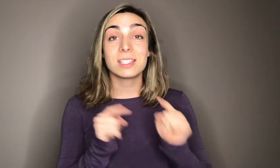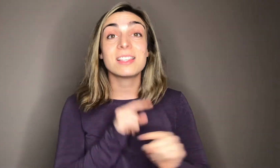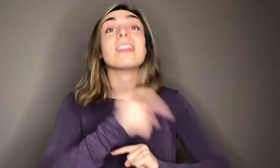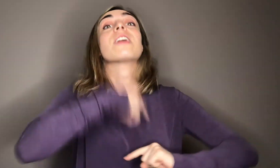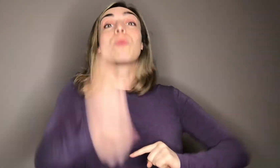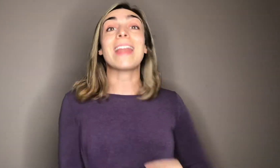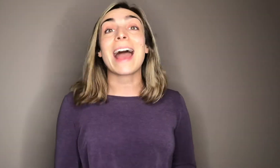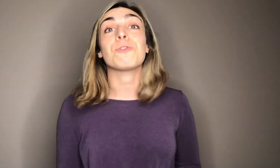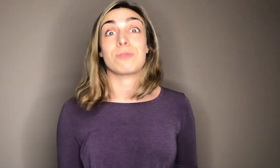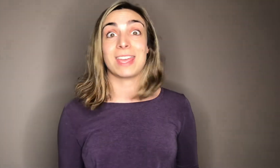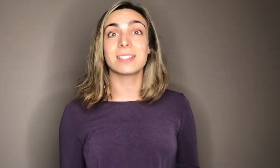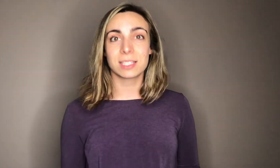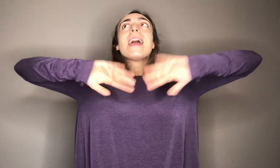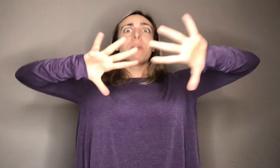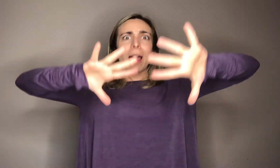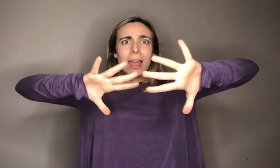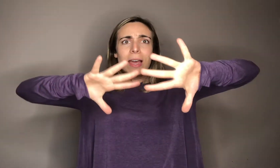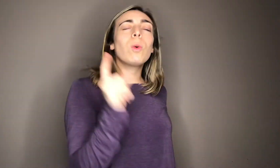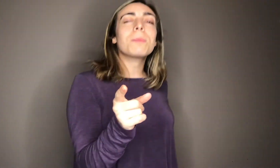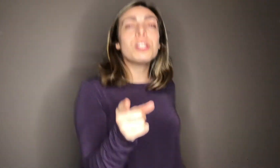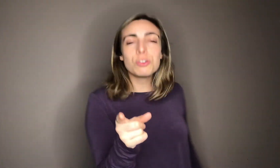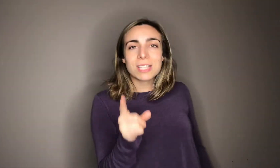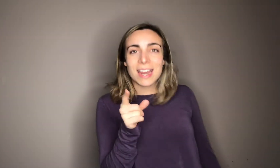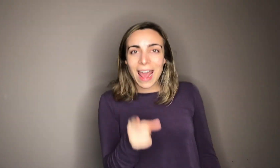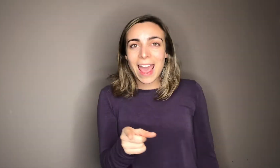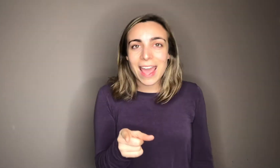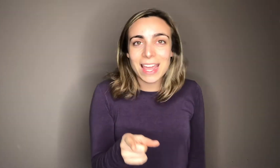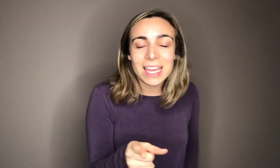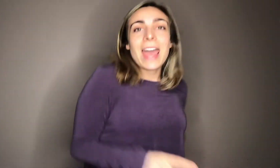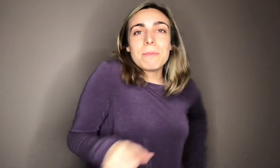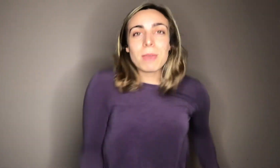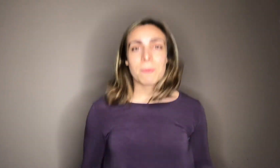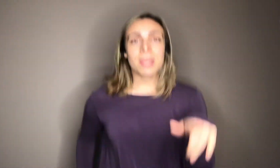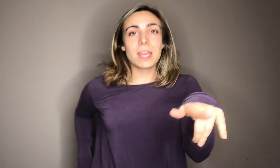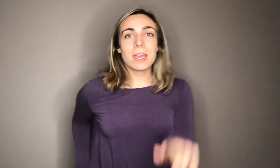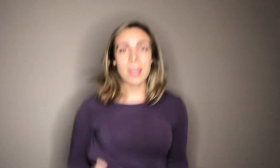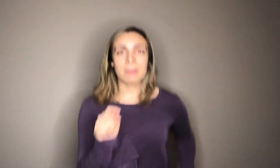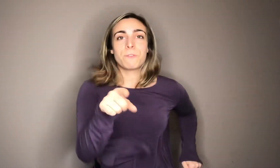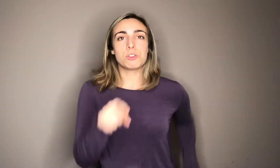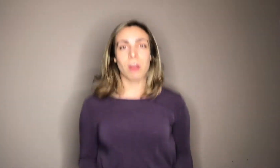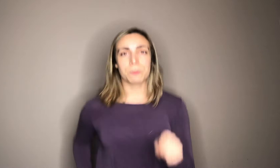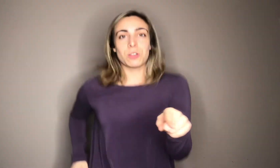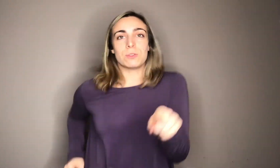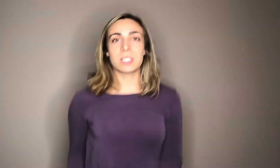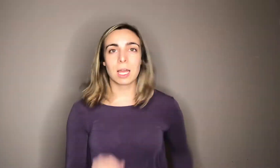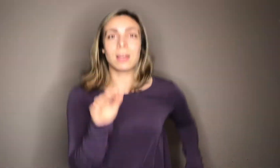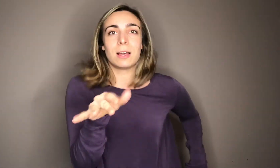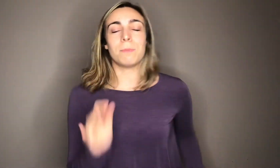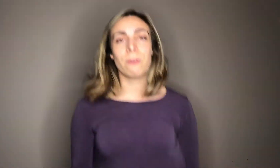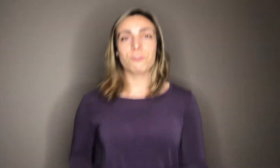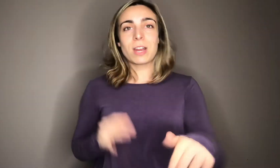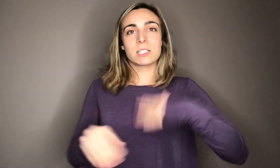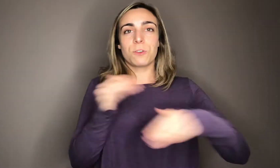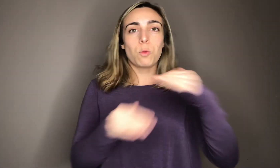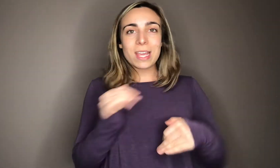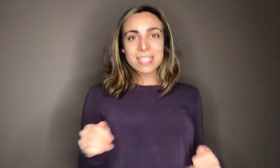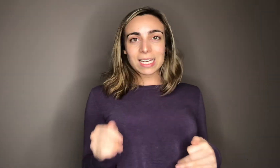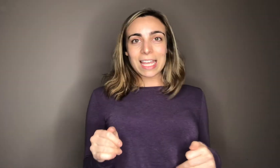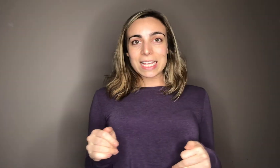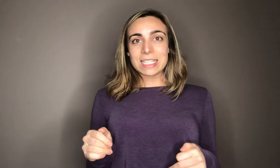studying right after this anyway what I'm going to do today and maybe in future episodes to come for the next few weeks at least